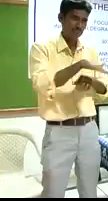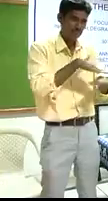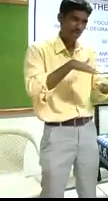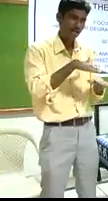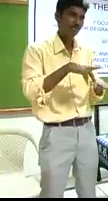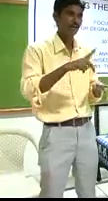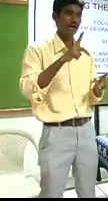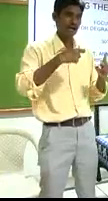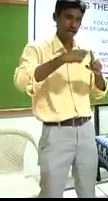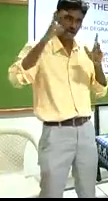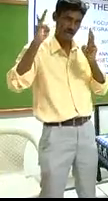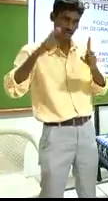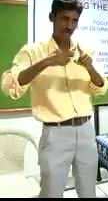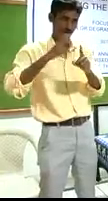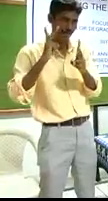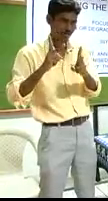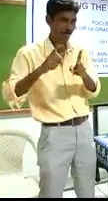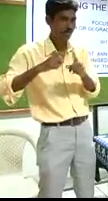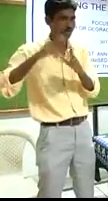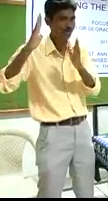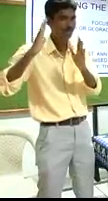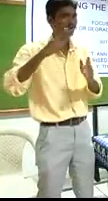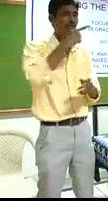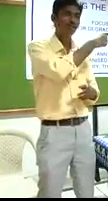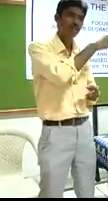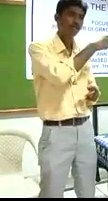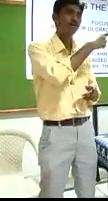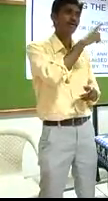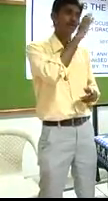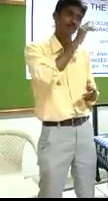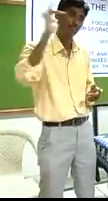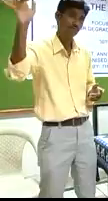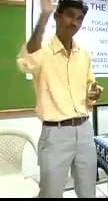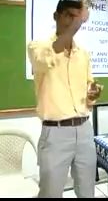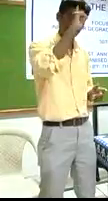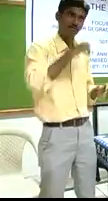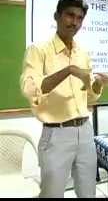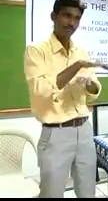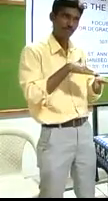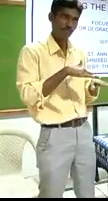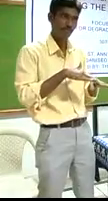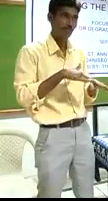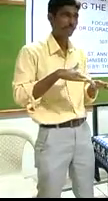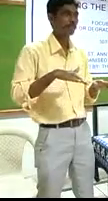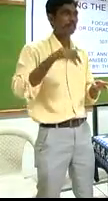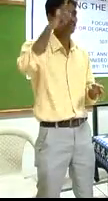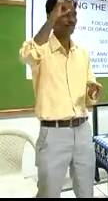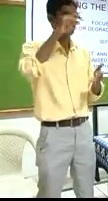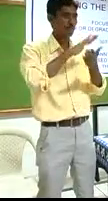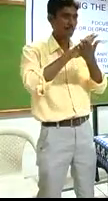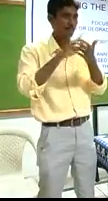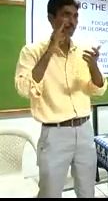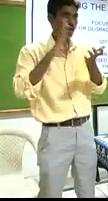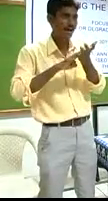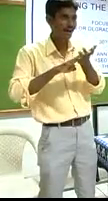it in Karnataka and Gobi area. Now they are also planning in Meghalaya but Meghalaya